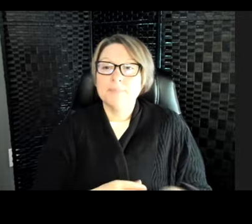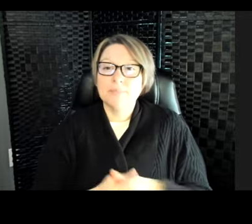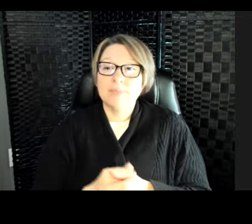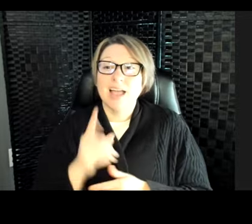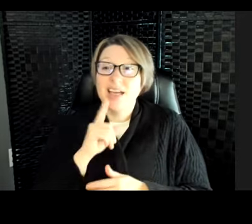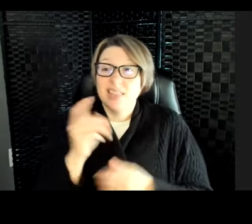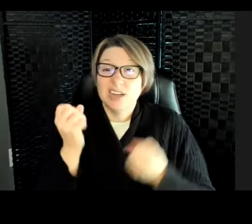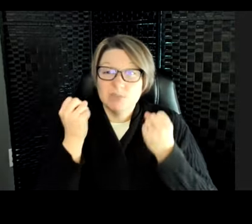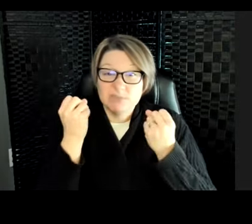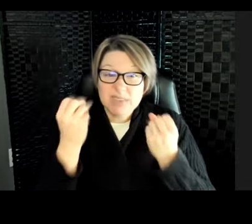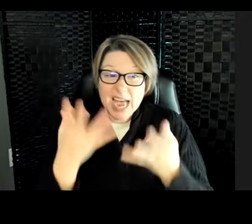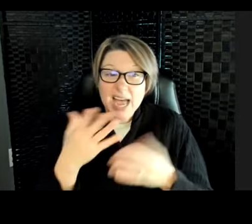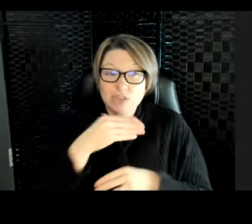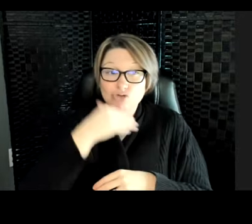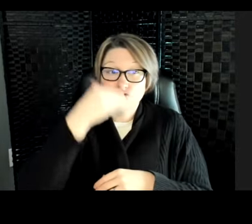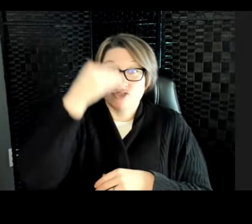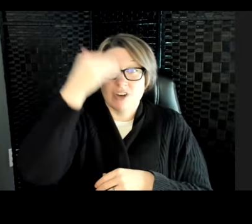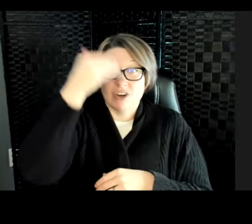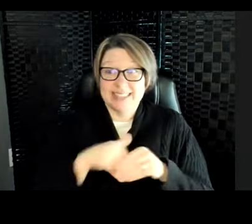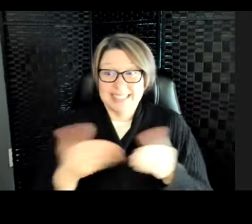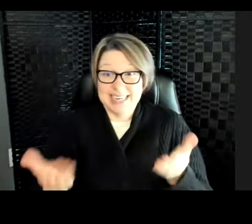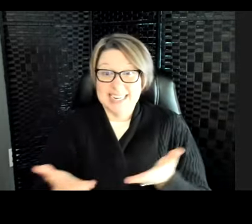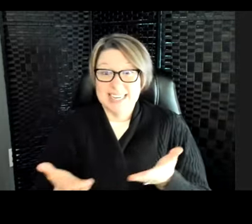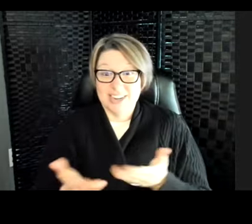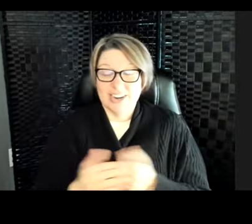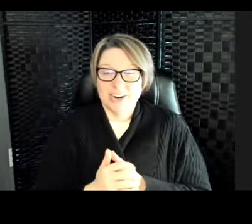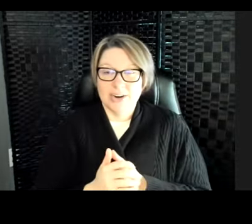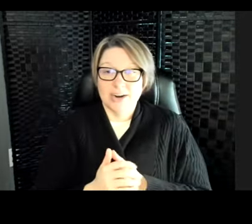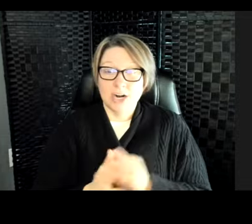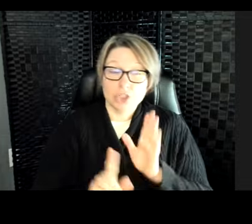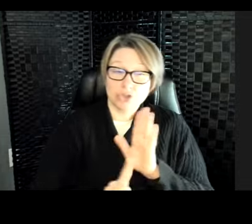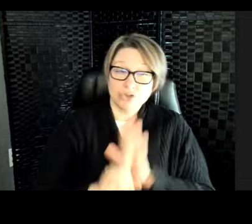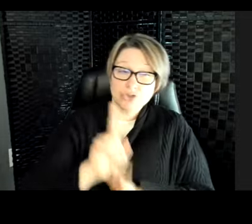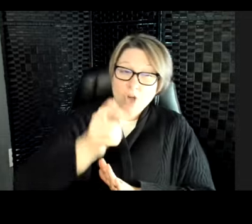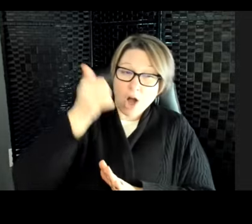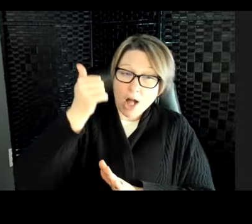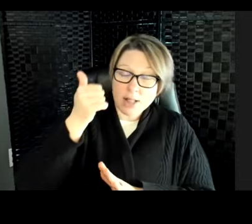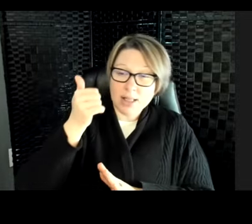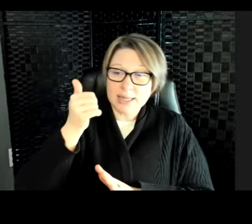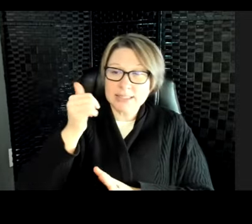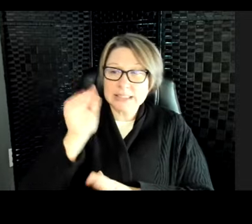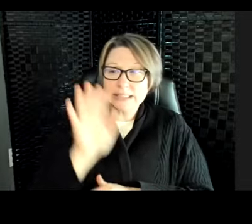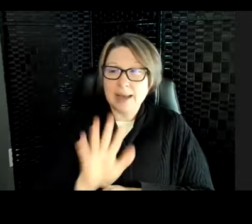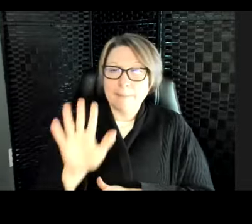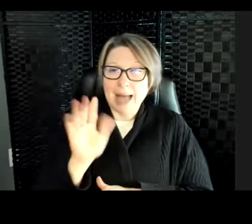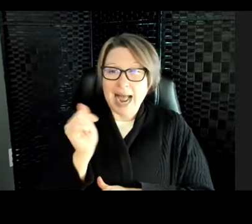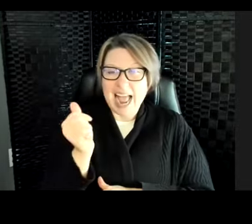giraffes in here. Our tallest giraffe is about 18 feet tall,